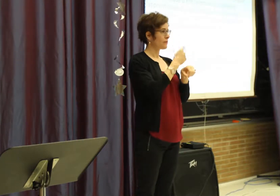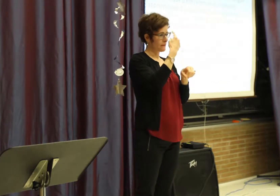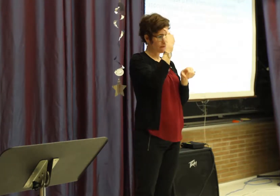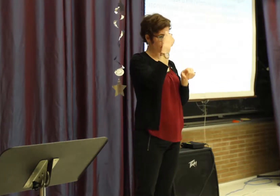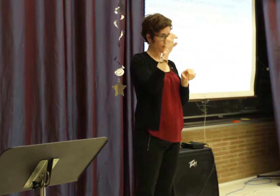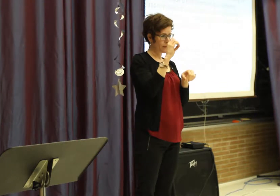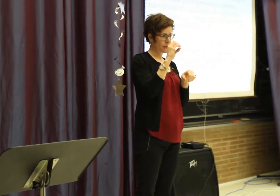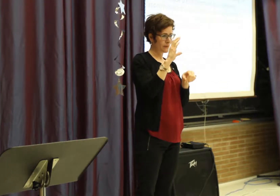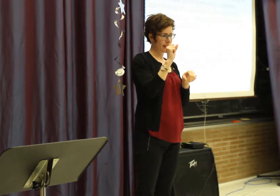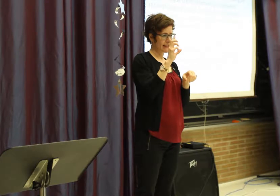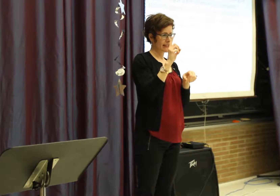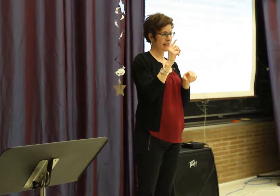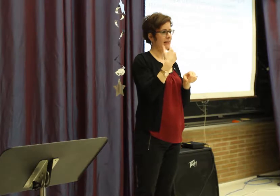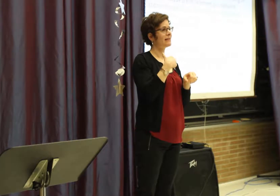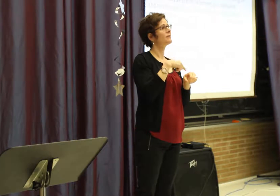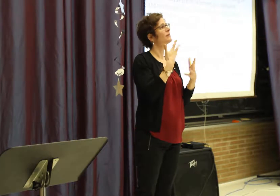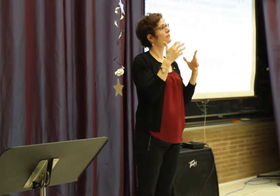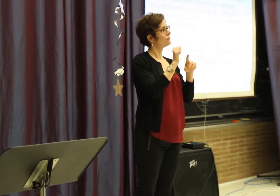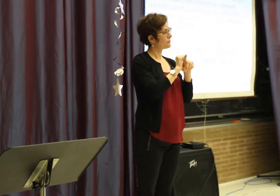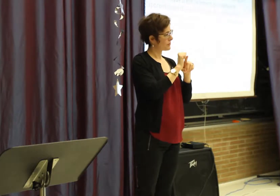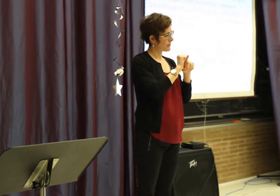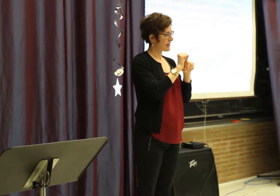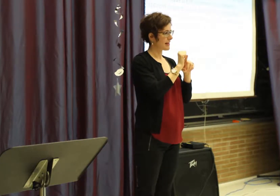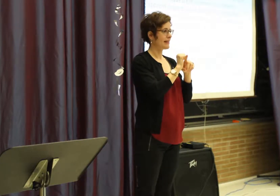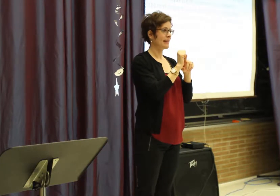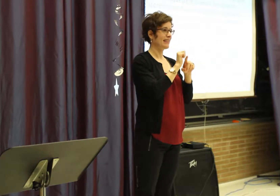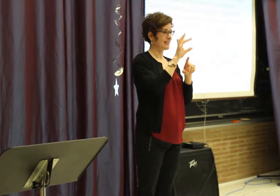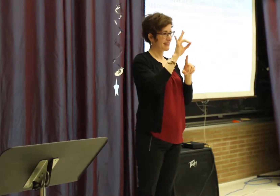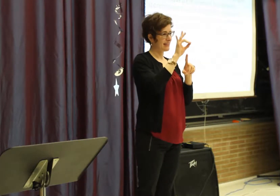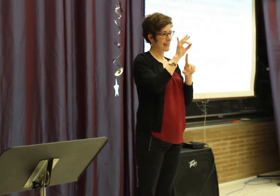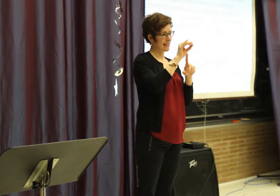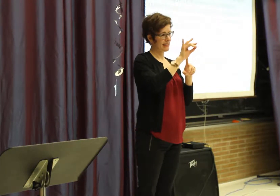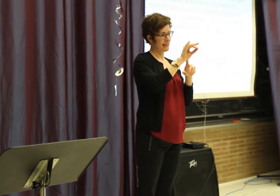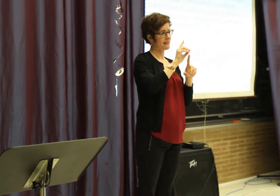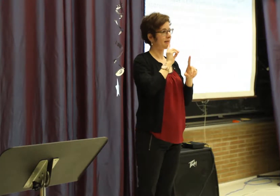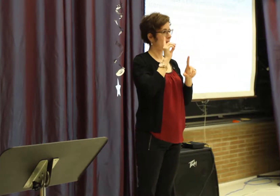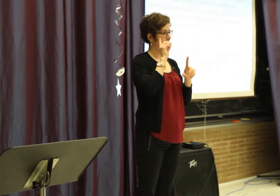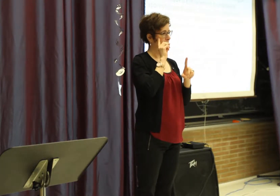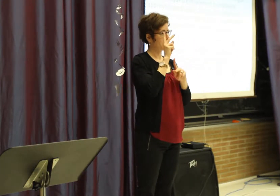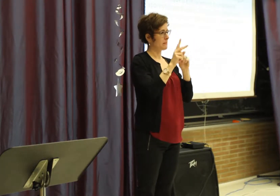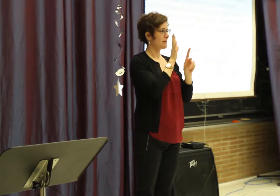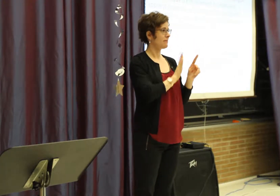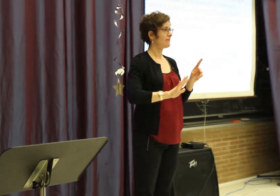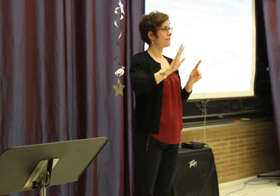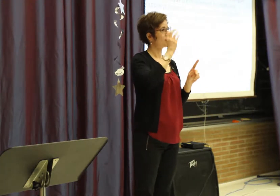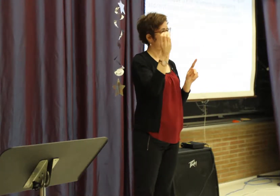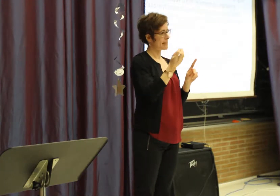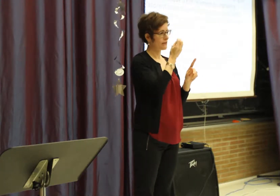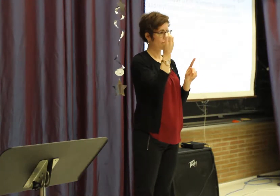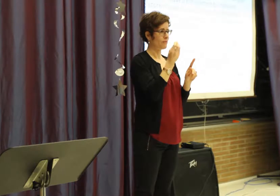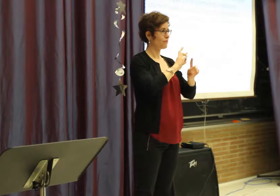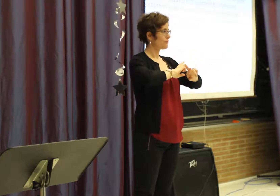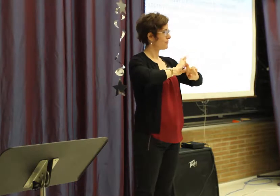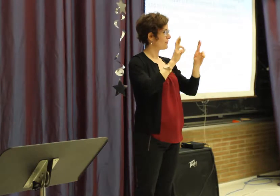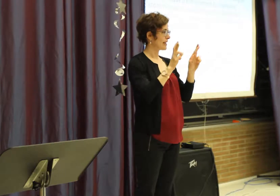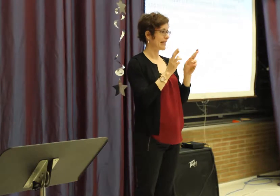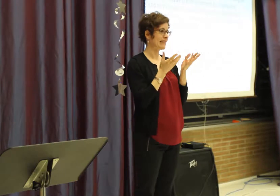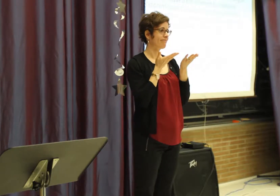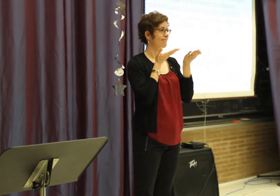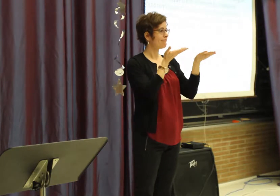But you need to remember, with the work that I did with OCSD, the Ontario Cultural Society of the Deaf, we trained eight ASL